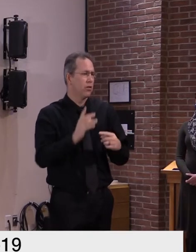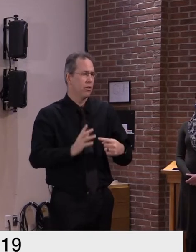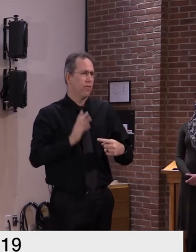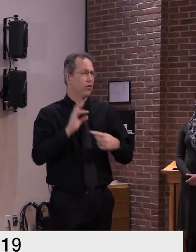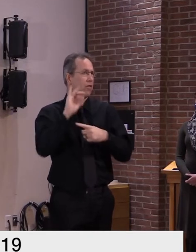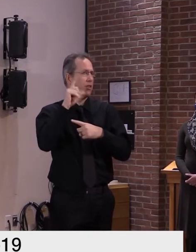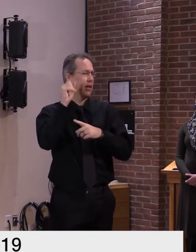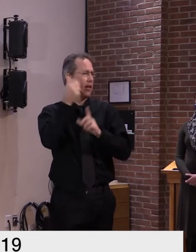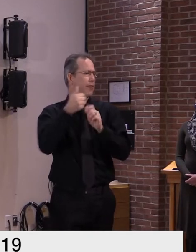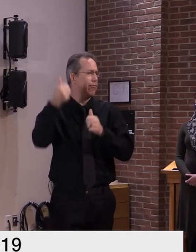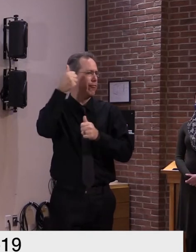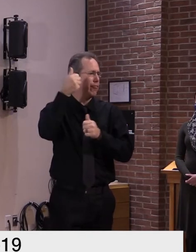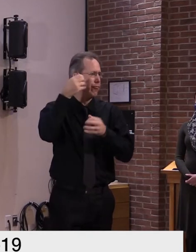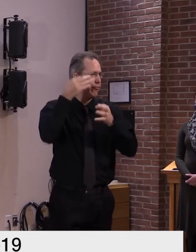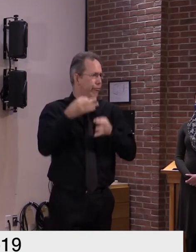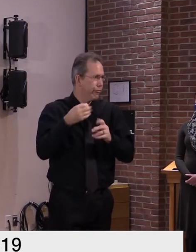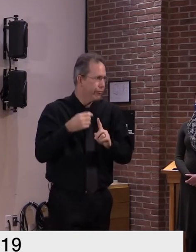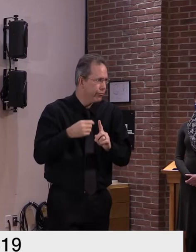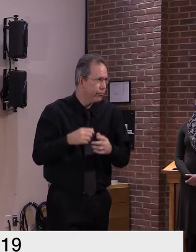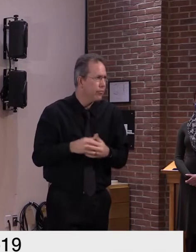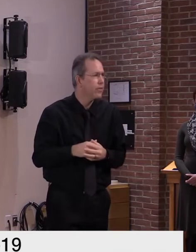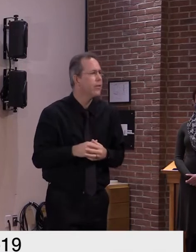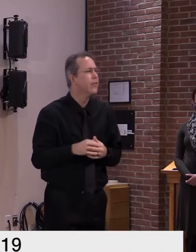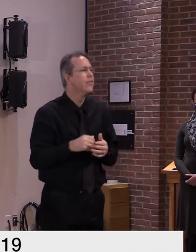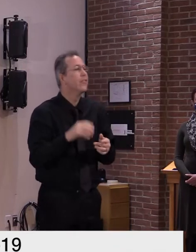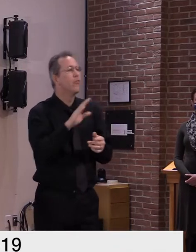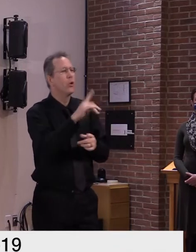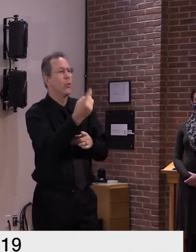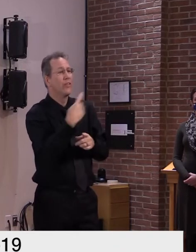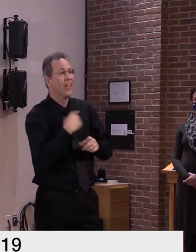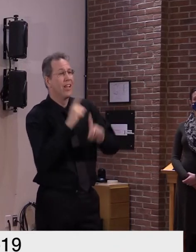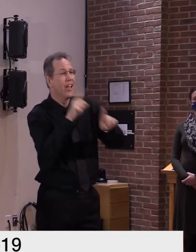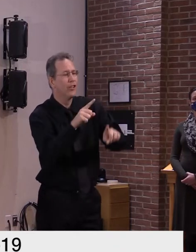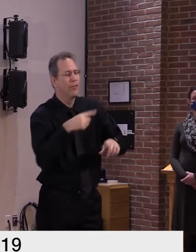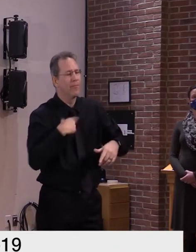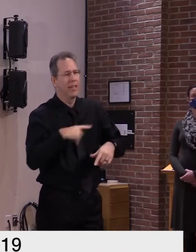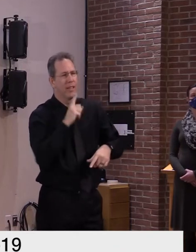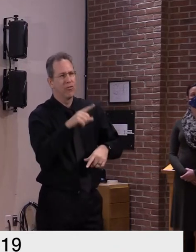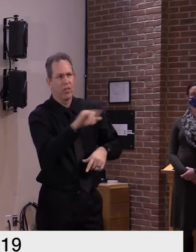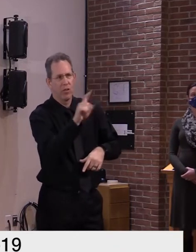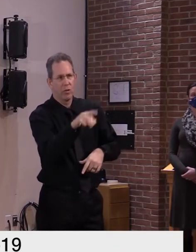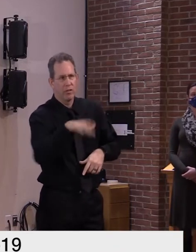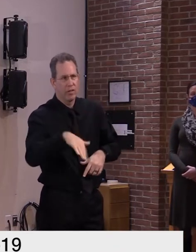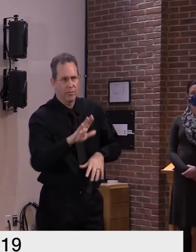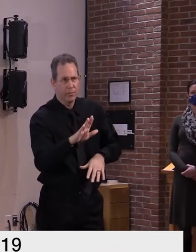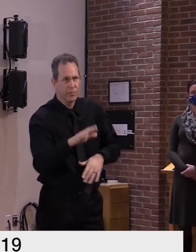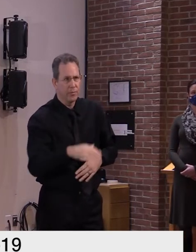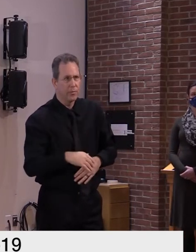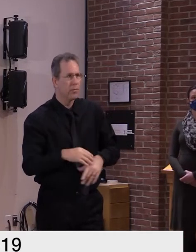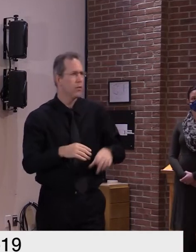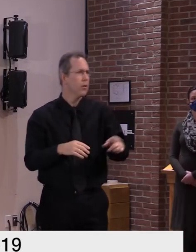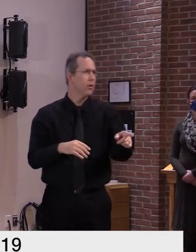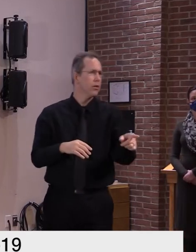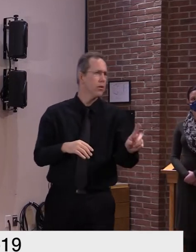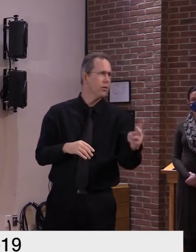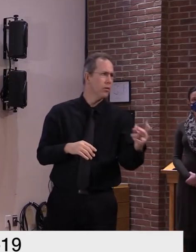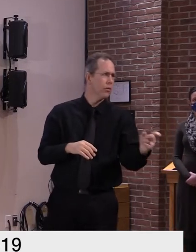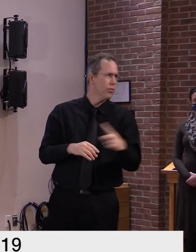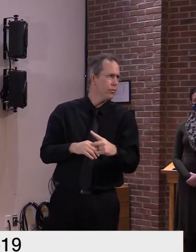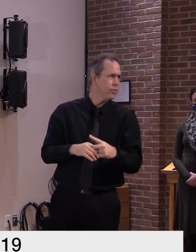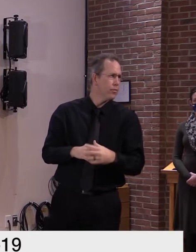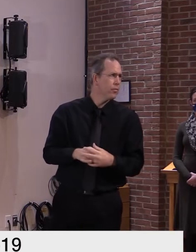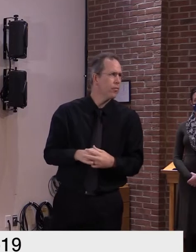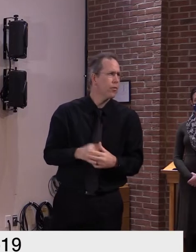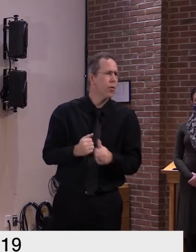it's a moot point really to answer the question you asked and then i guess one follow-up question probably for secretary smith